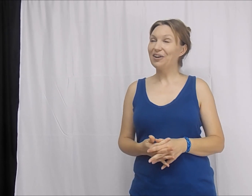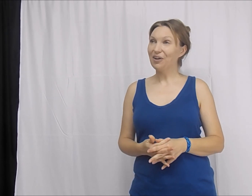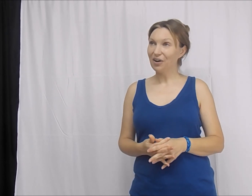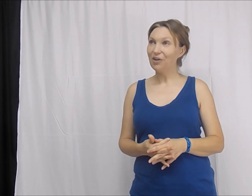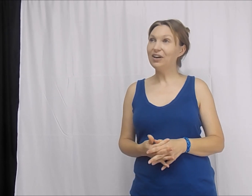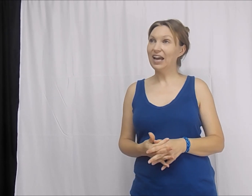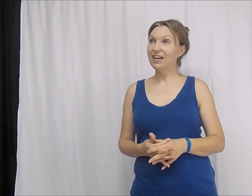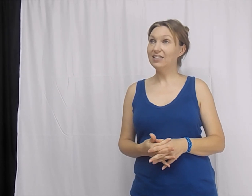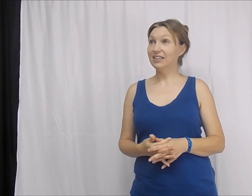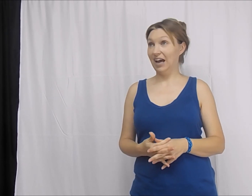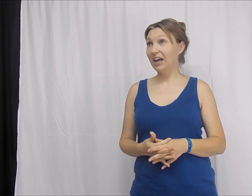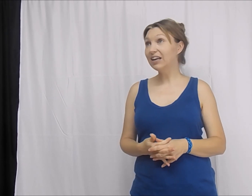Okay. Okay. Tonight?